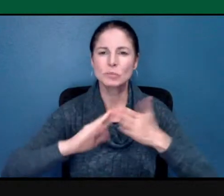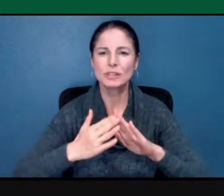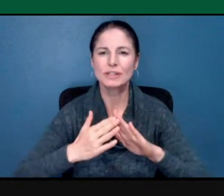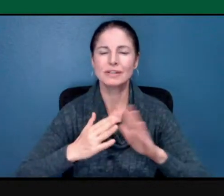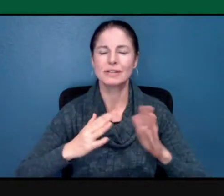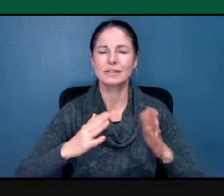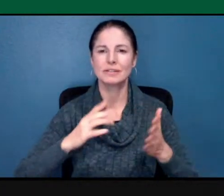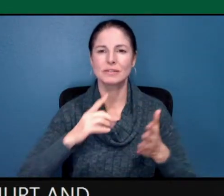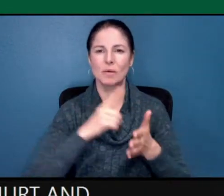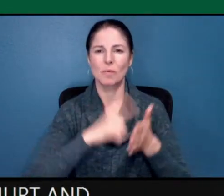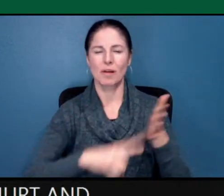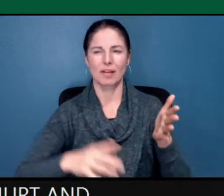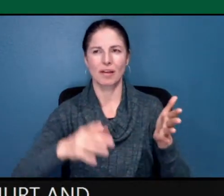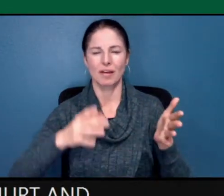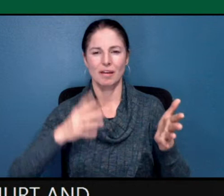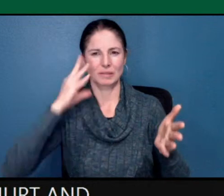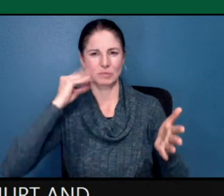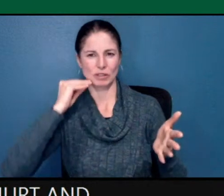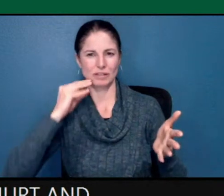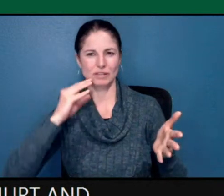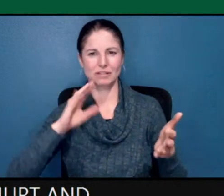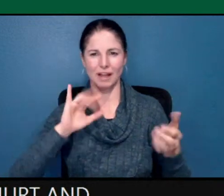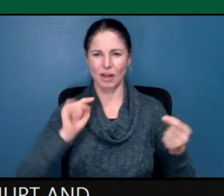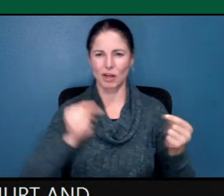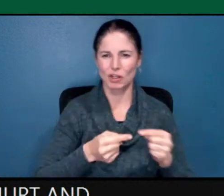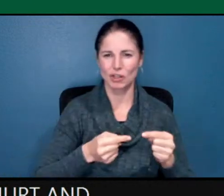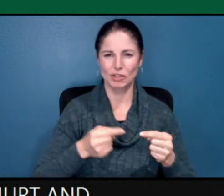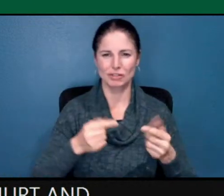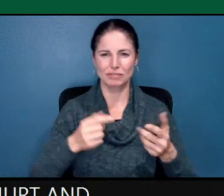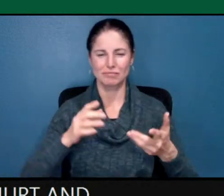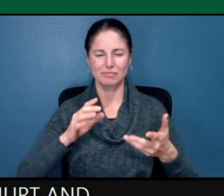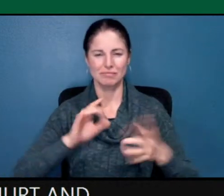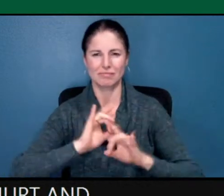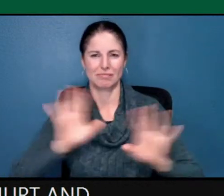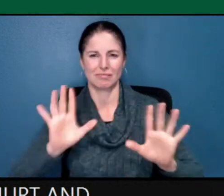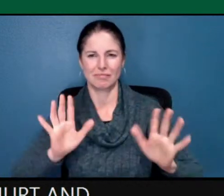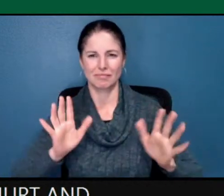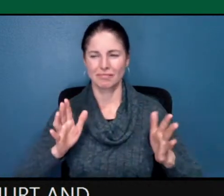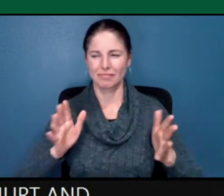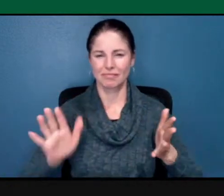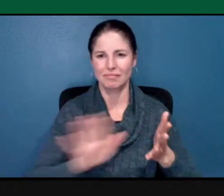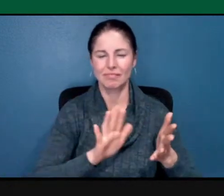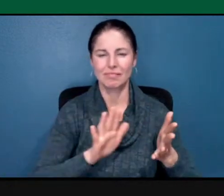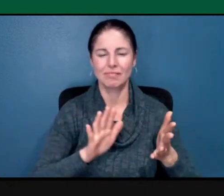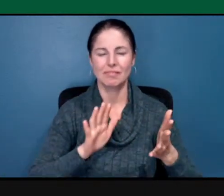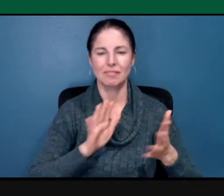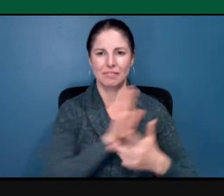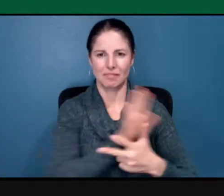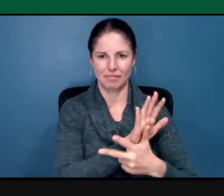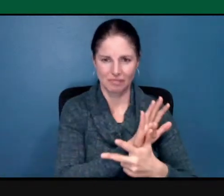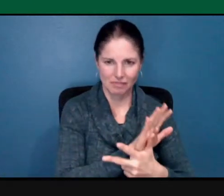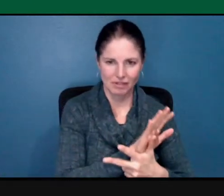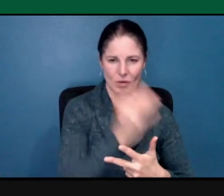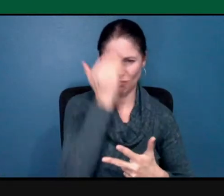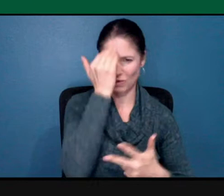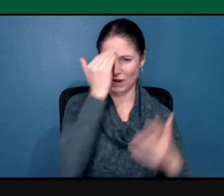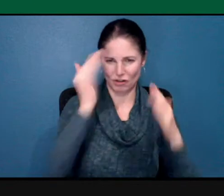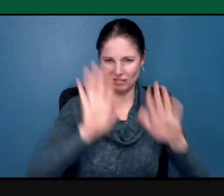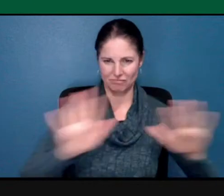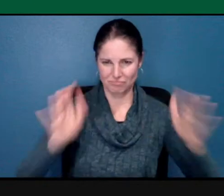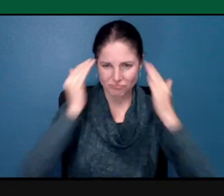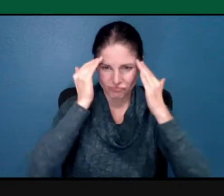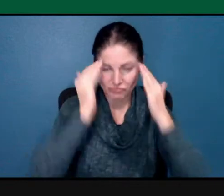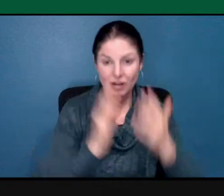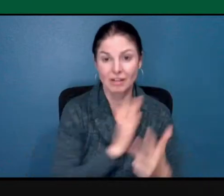So, the purpose of us putting together this panel is to discuss the ways each and every one of